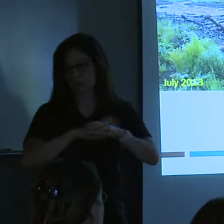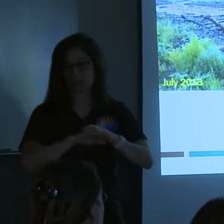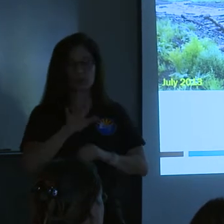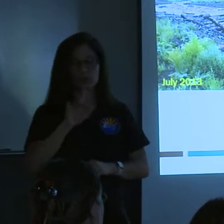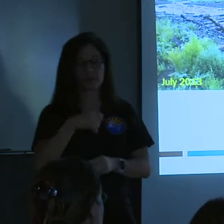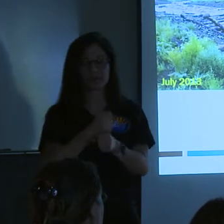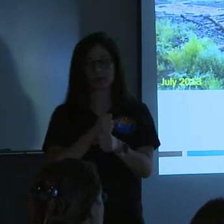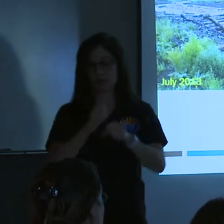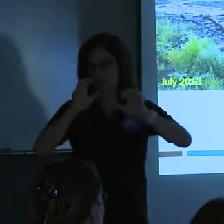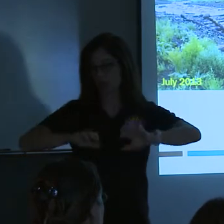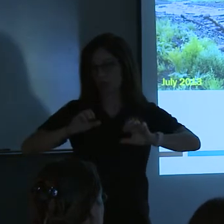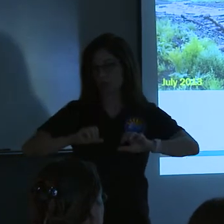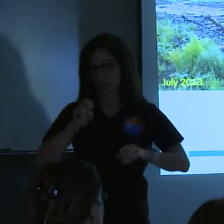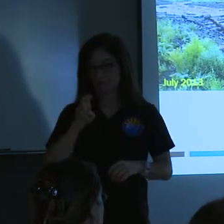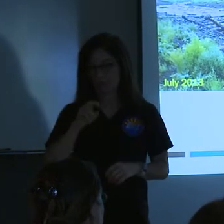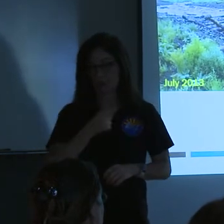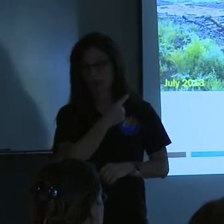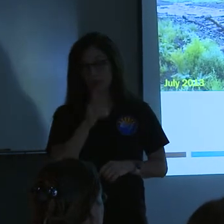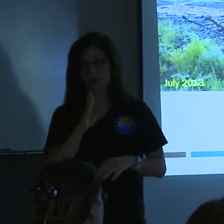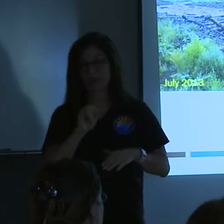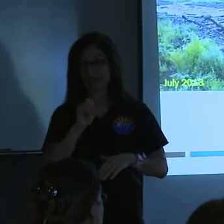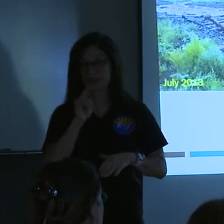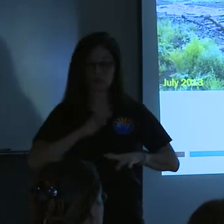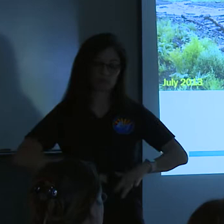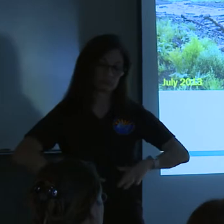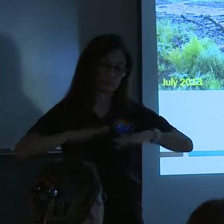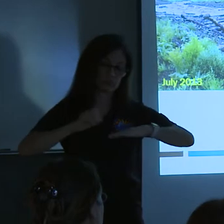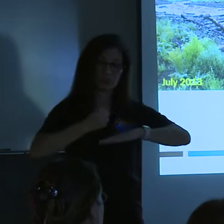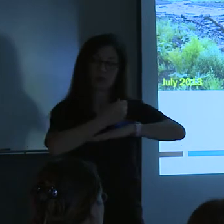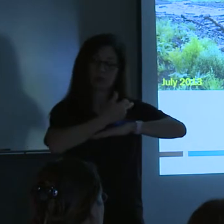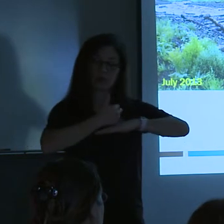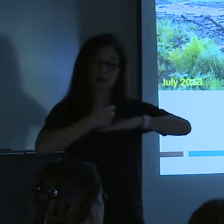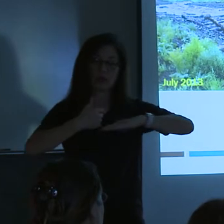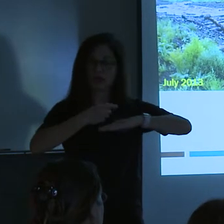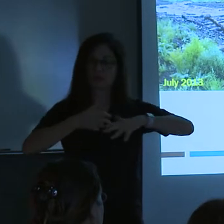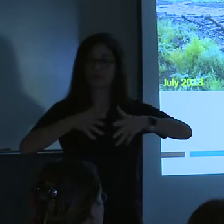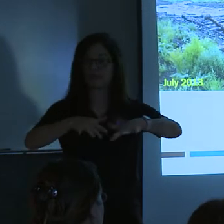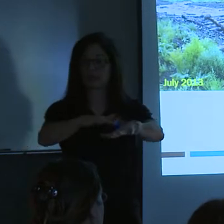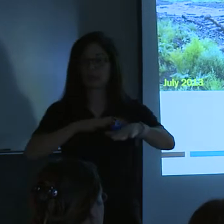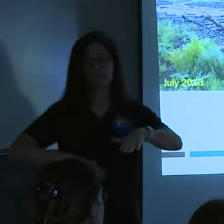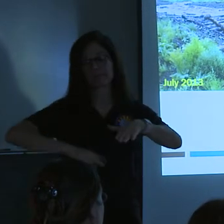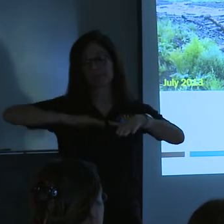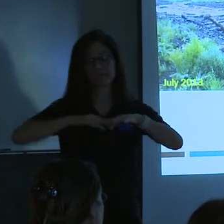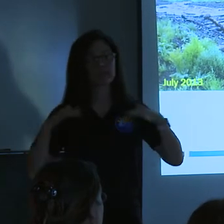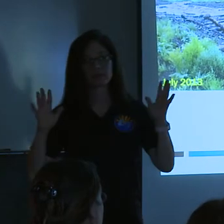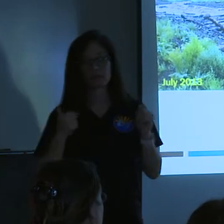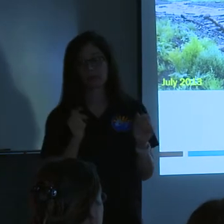year rainfall. So these basins will fill in with sediment and then we'll walk away from them. That's a good question.